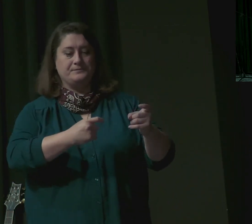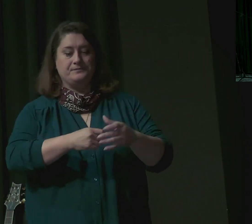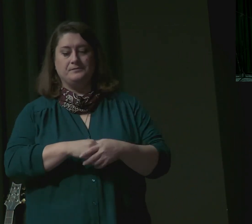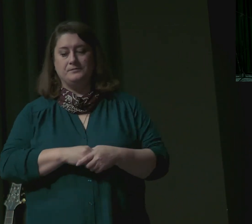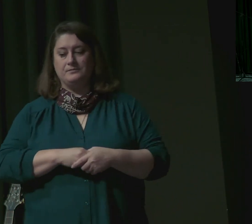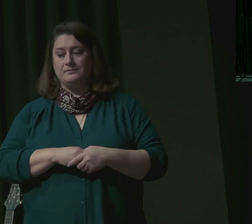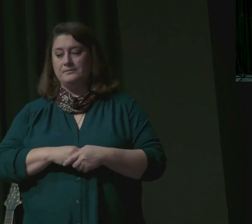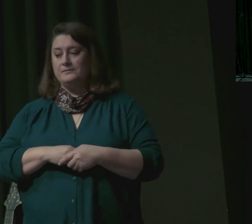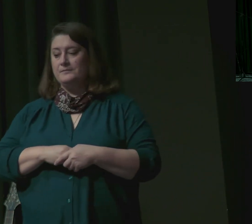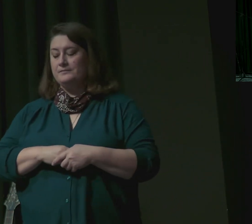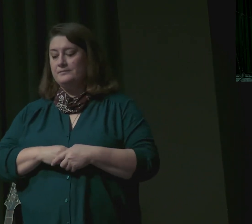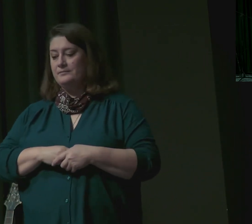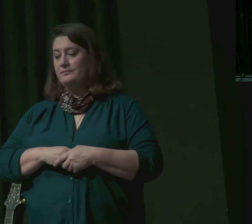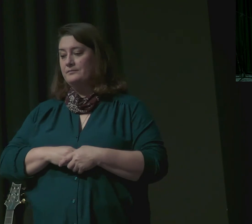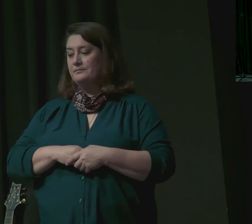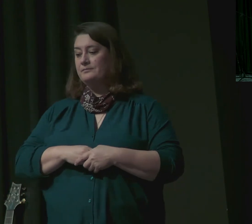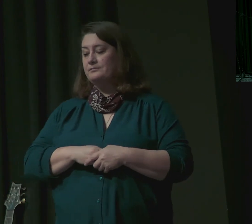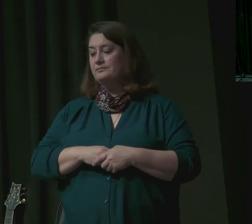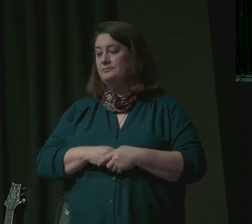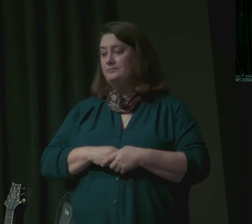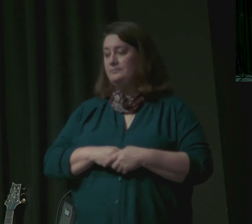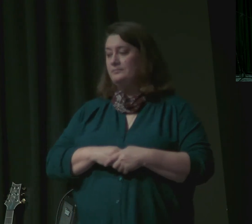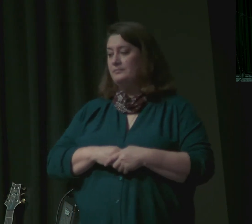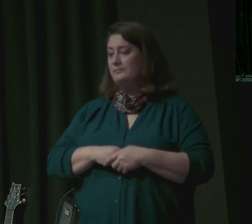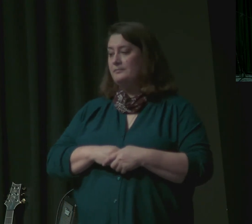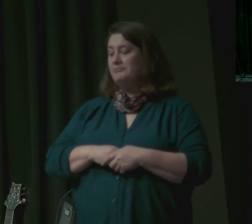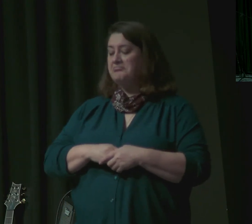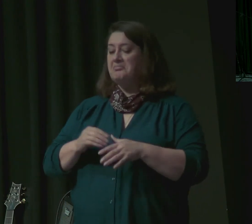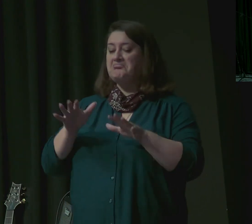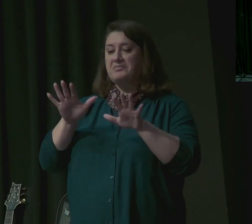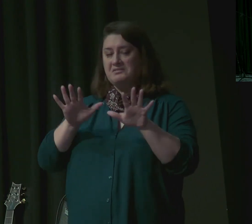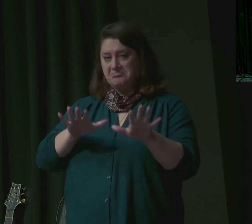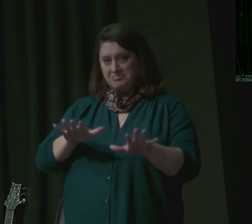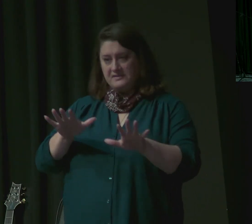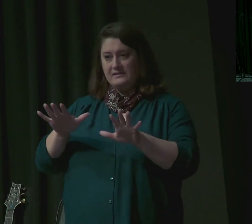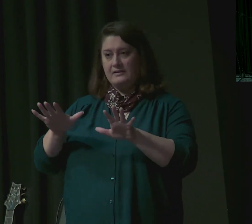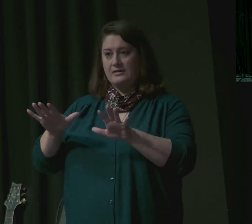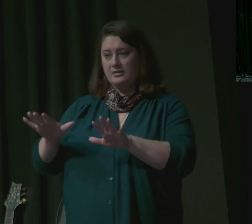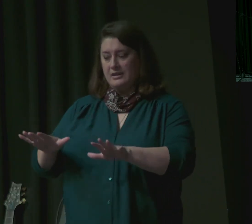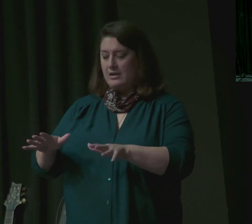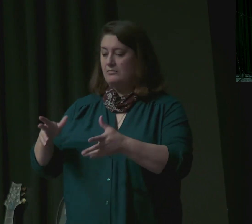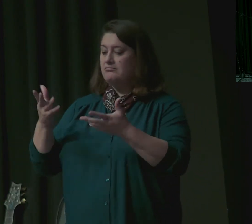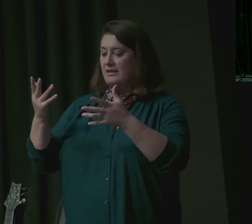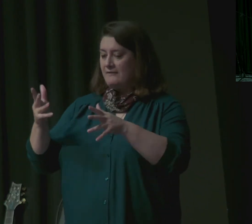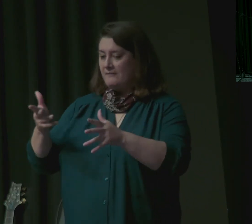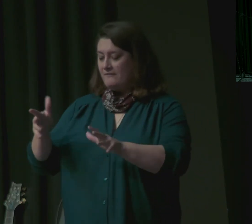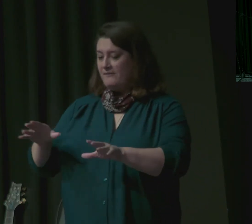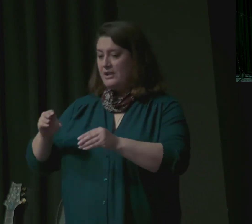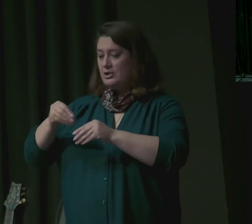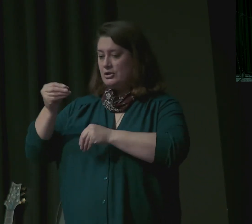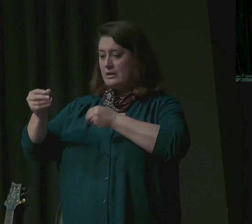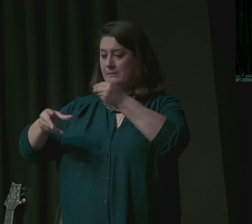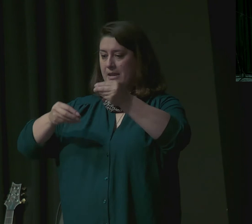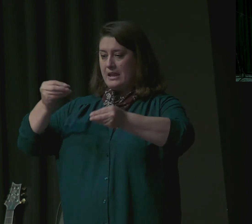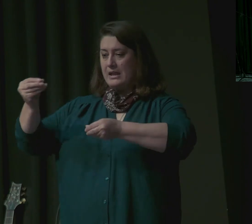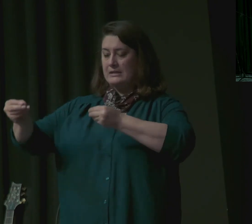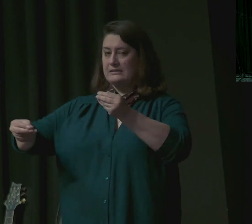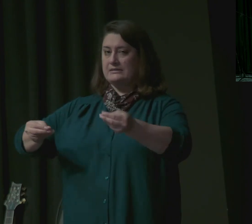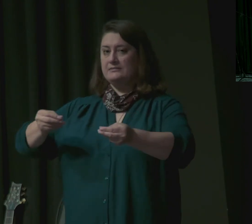there. They settle in. They take care of their livestock. They wash and prepare themselves for a meal.